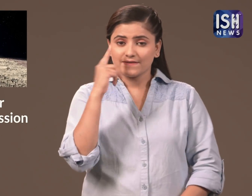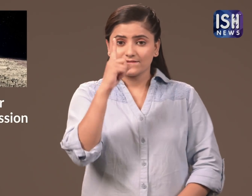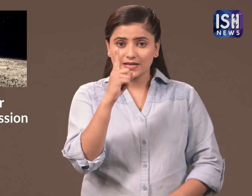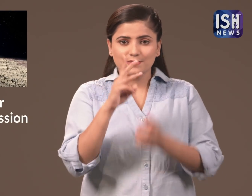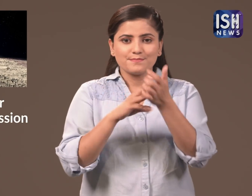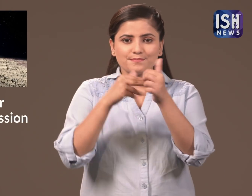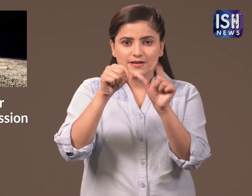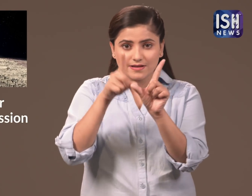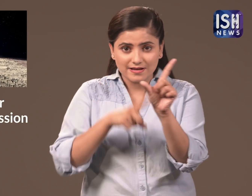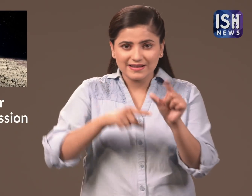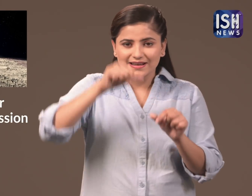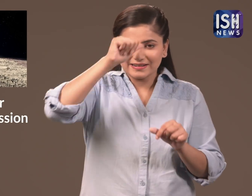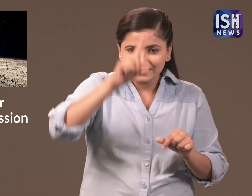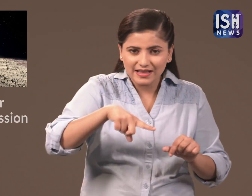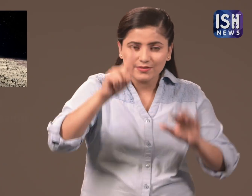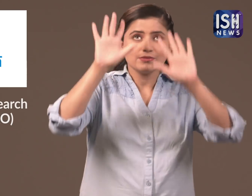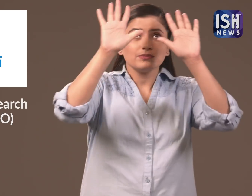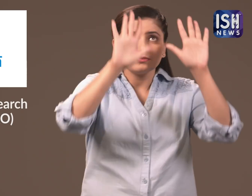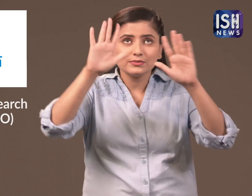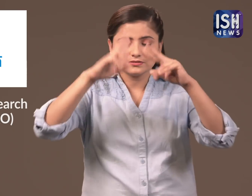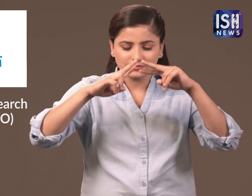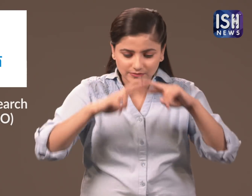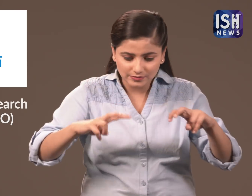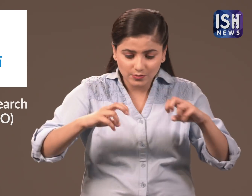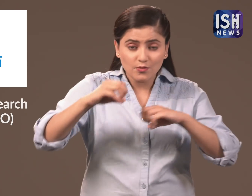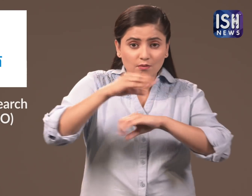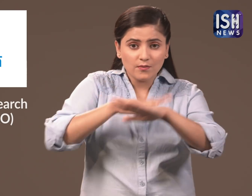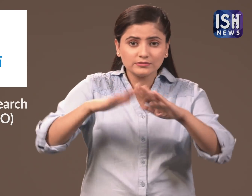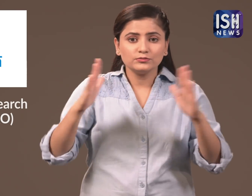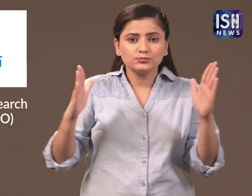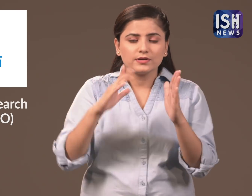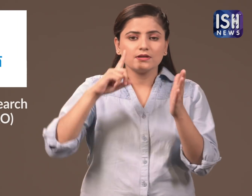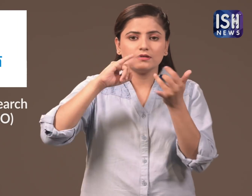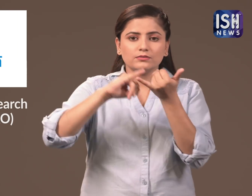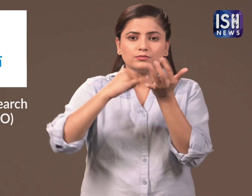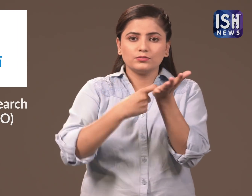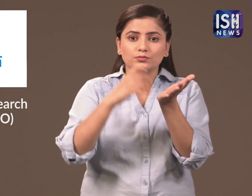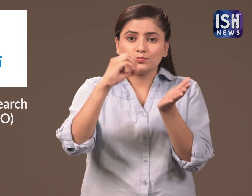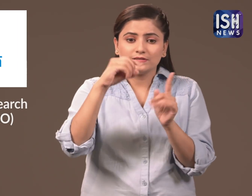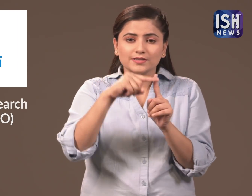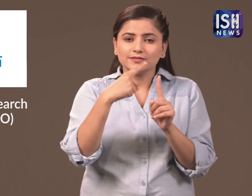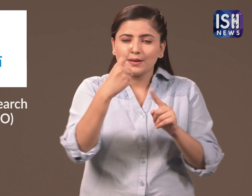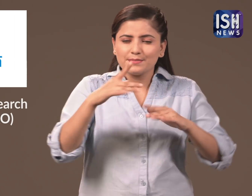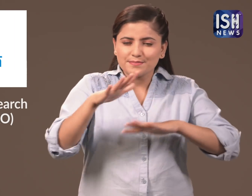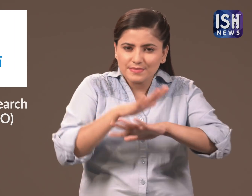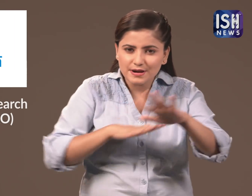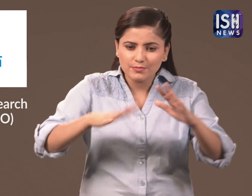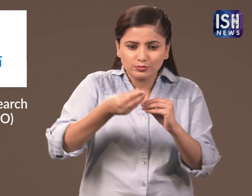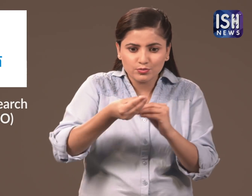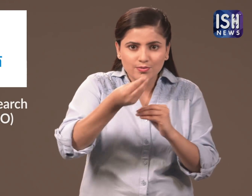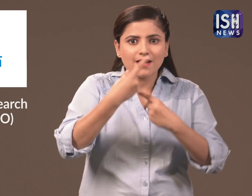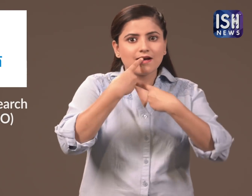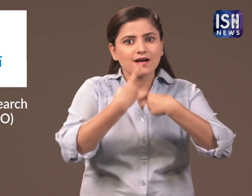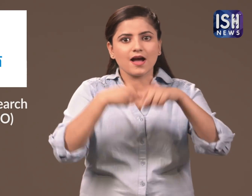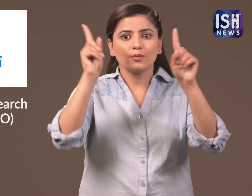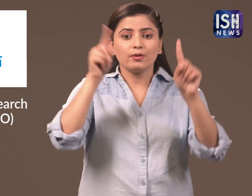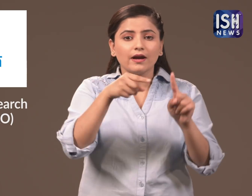On the 1st of May, the Indian Space Research Organisation said that it was planning to launch